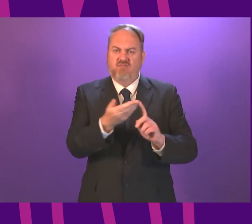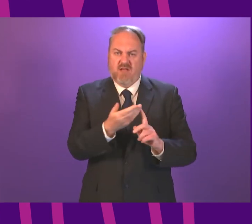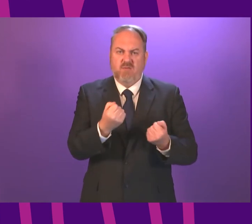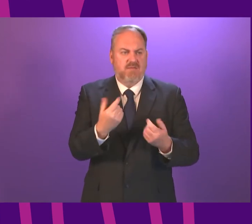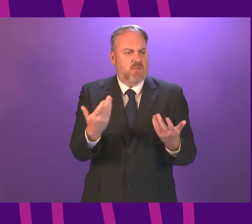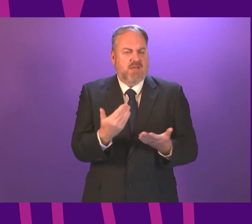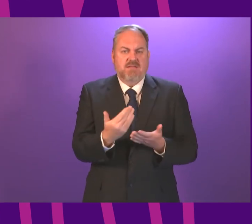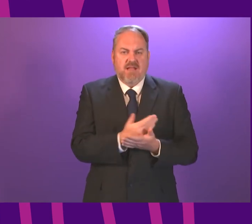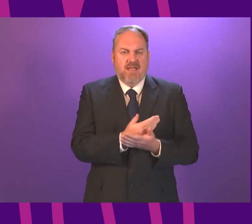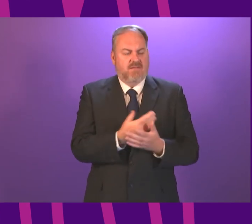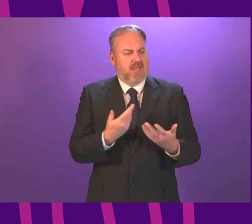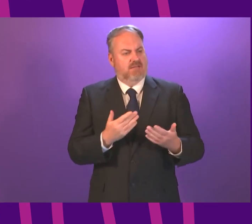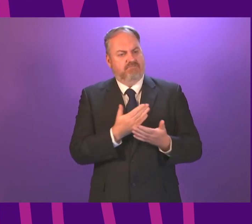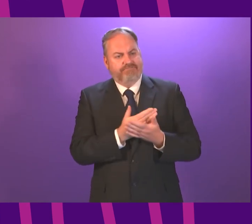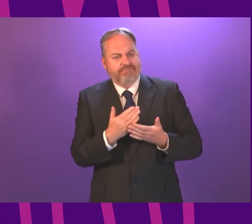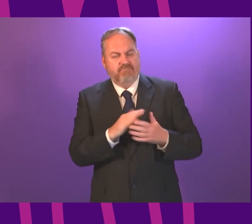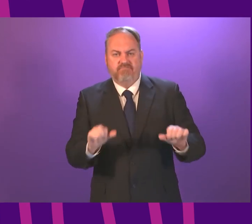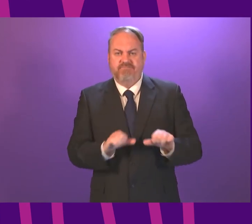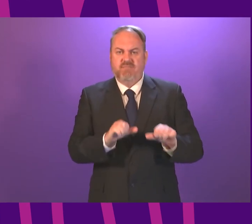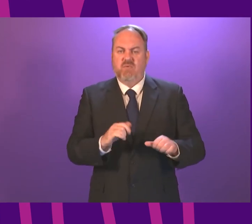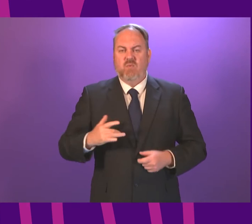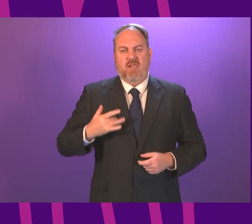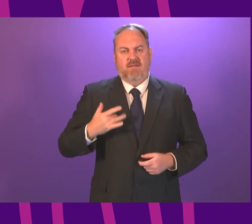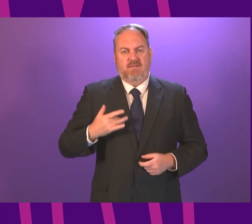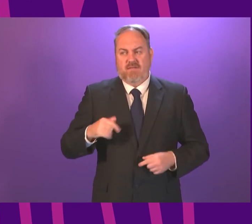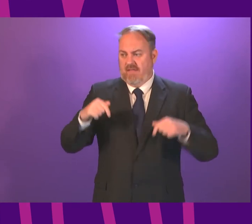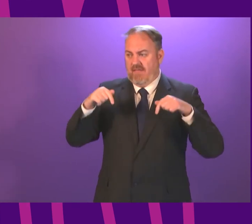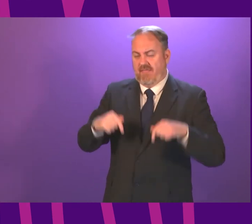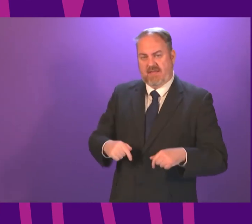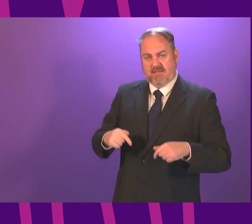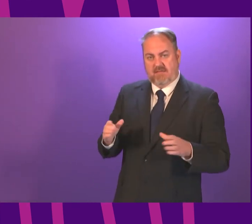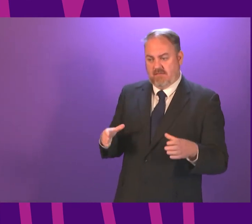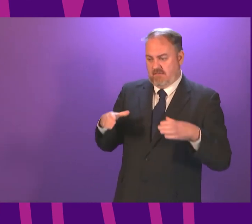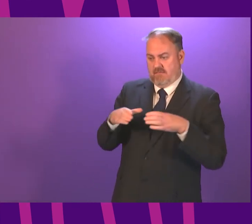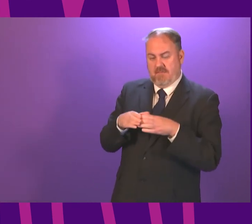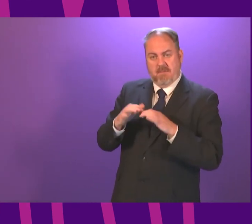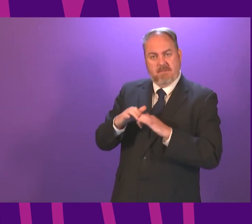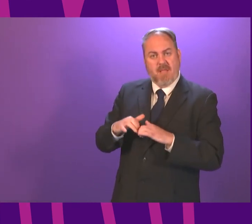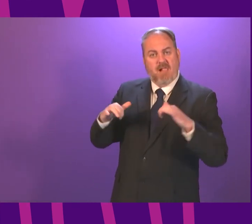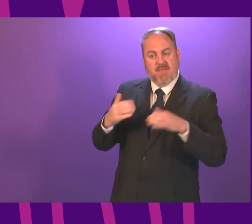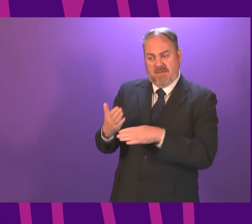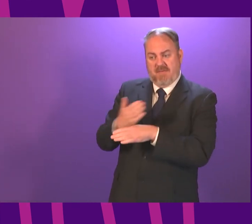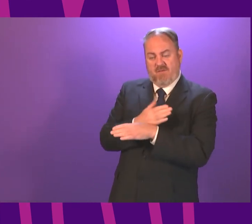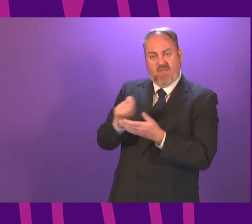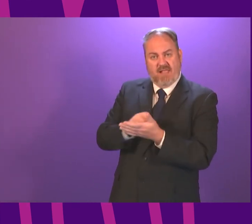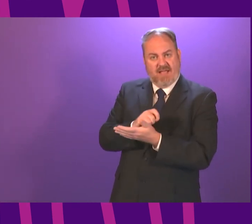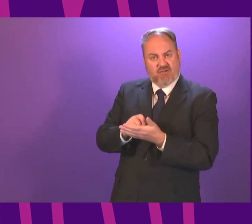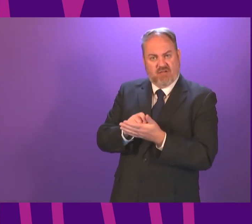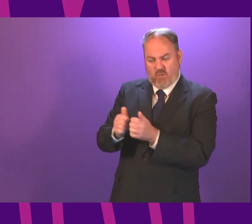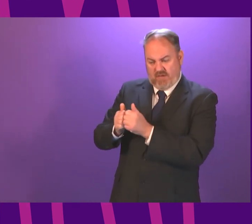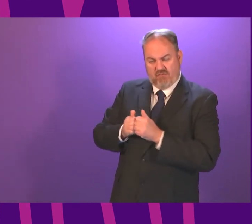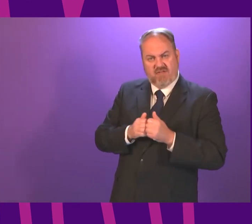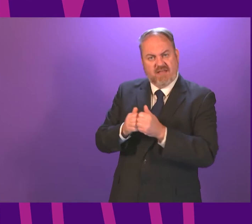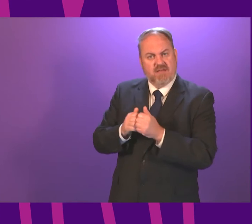particularly where children are concerned. Obviously, this Parliament, just before the election, took a decision, a unanimous decision to